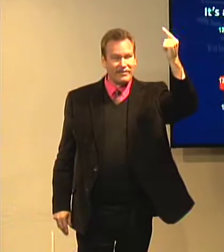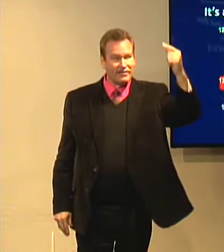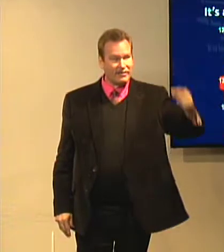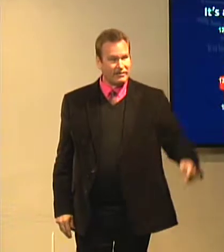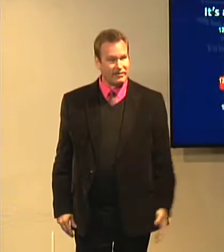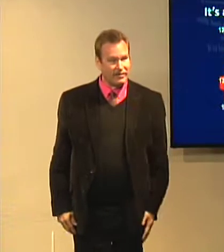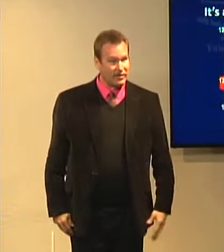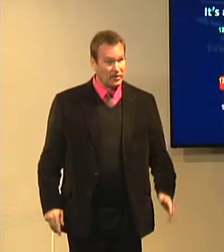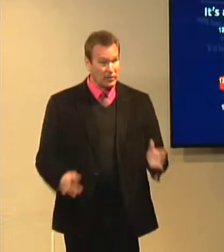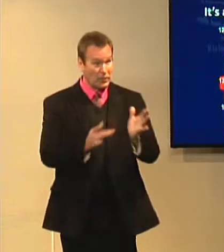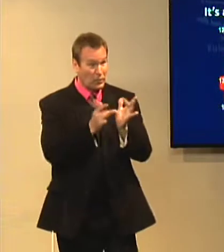It's worthless.